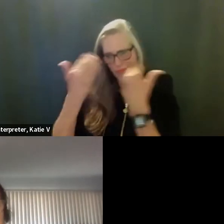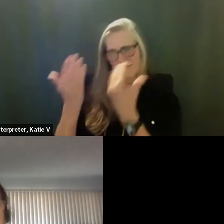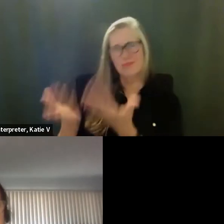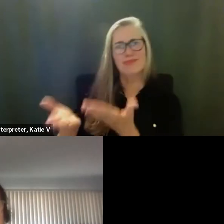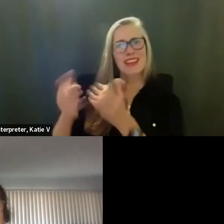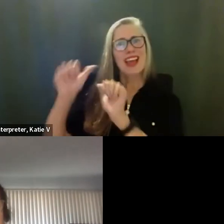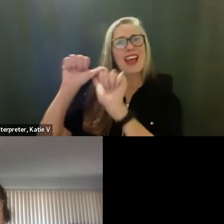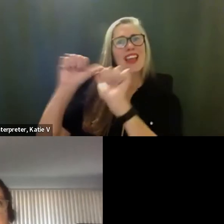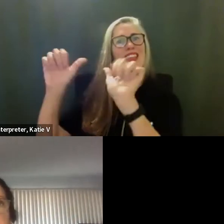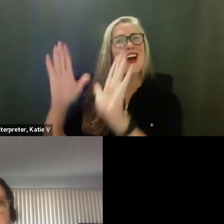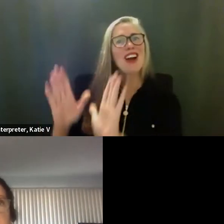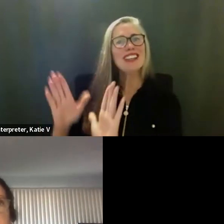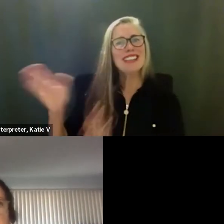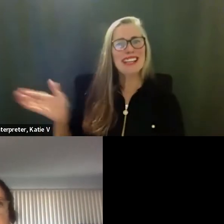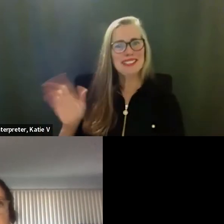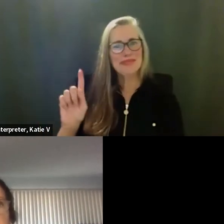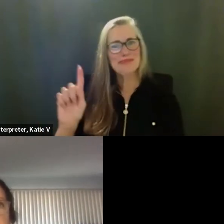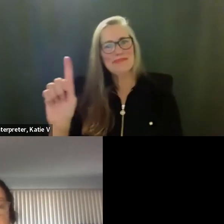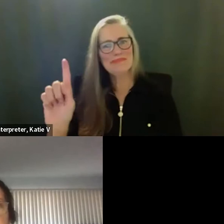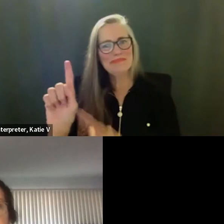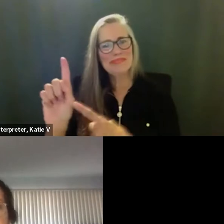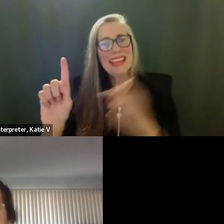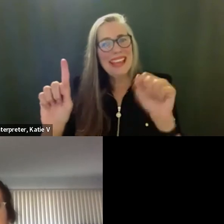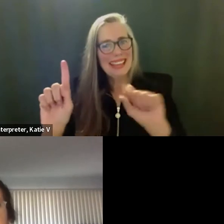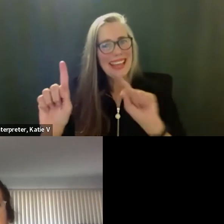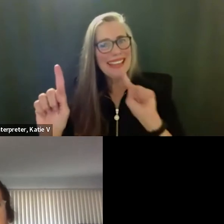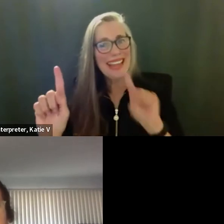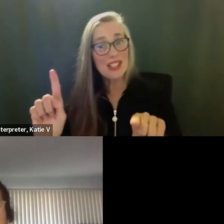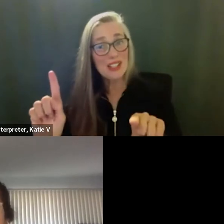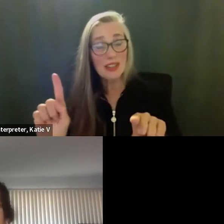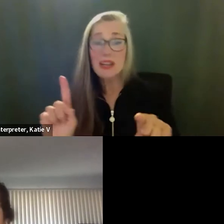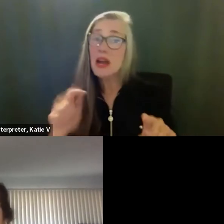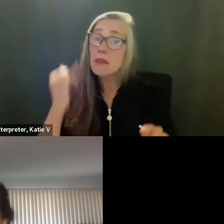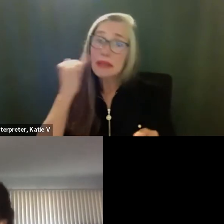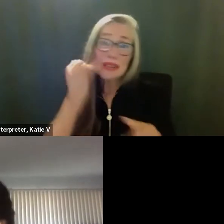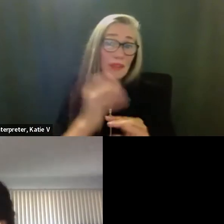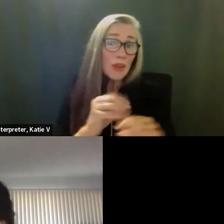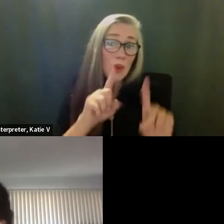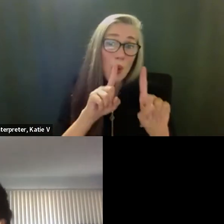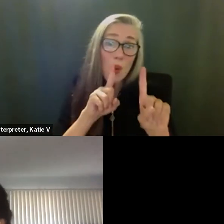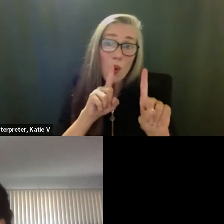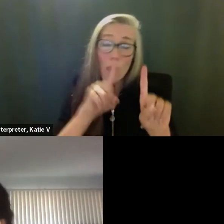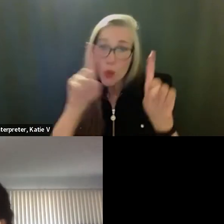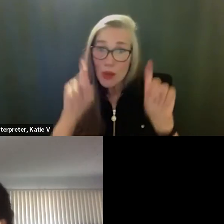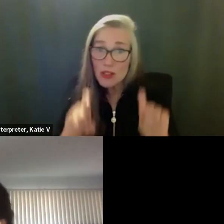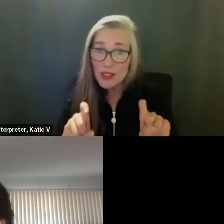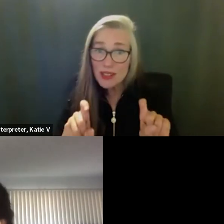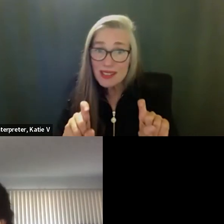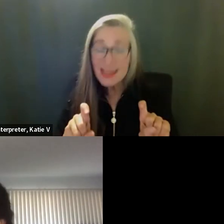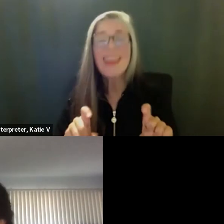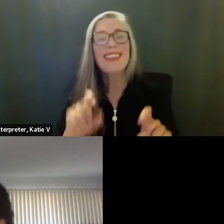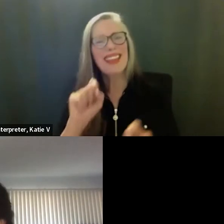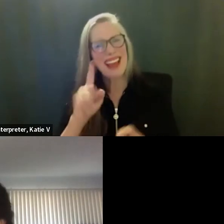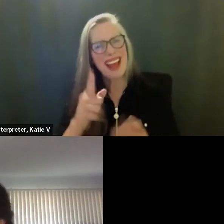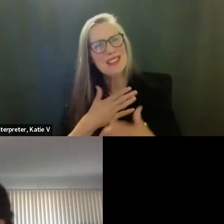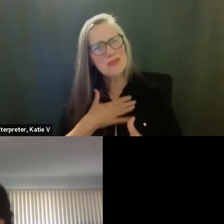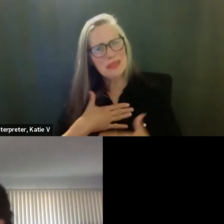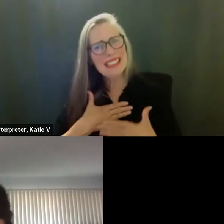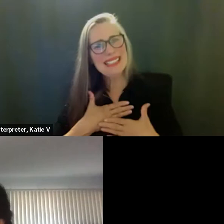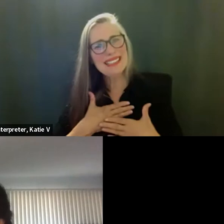questions. Um, otherwise, I would just ask you to approve this item. Thank you. Okay. Thank you for the presentation.